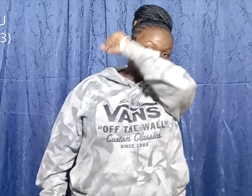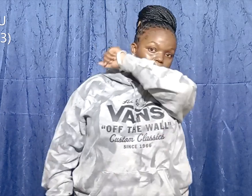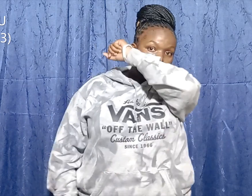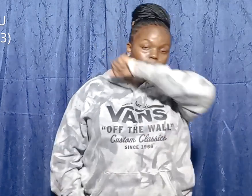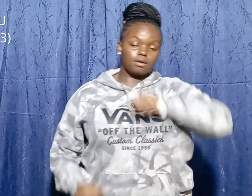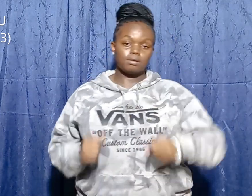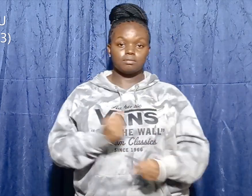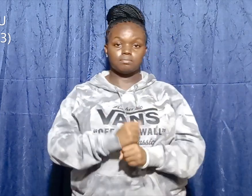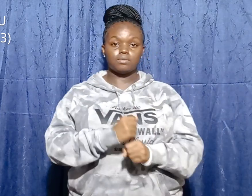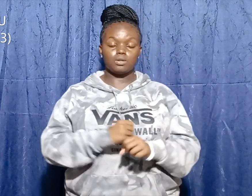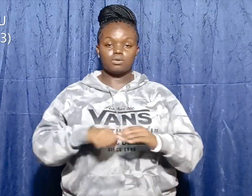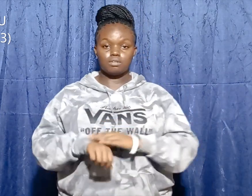bronze.